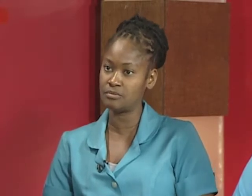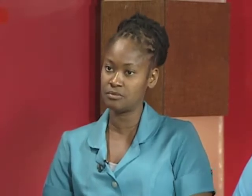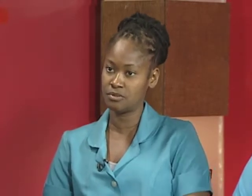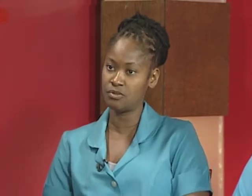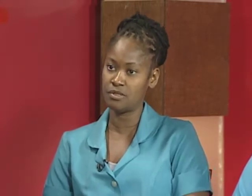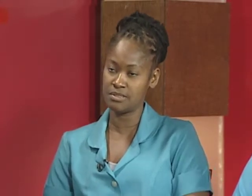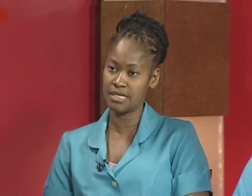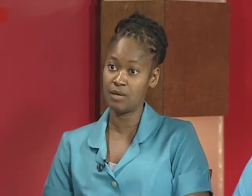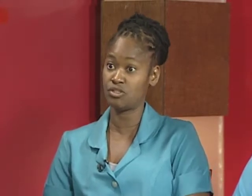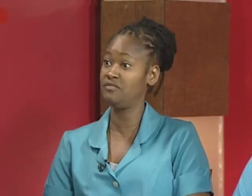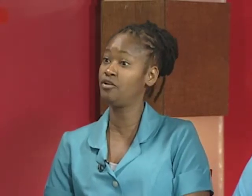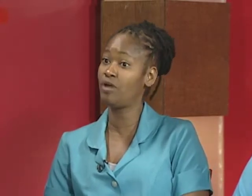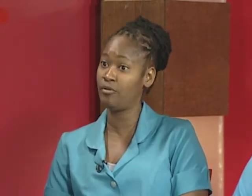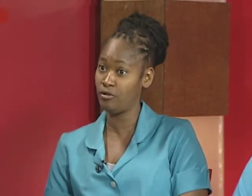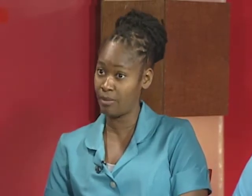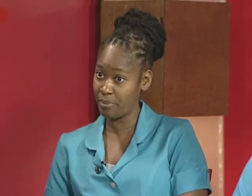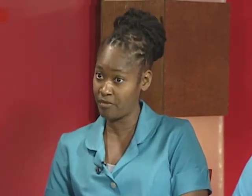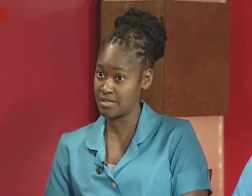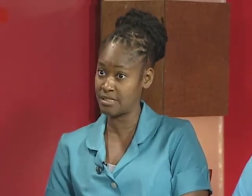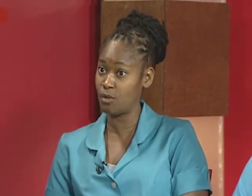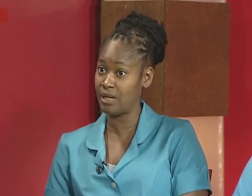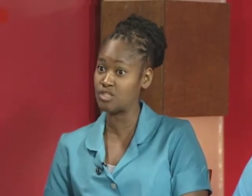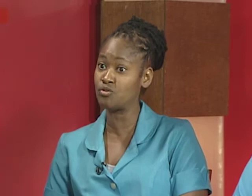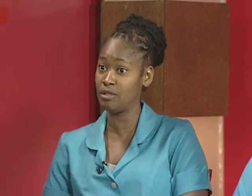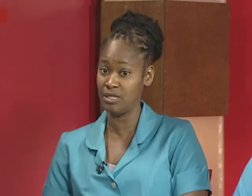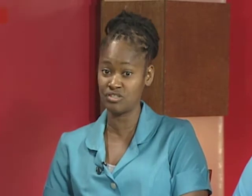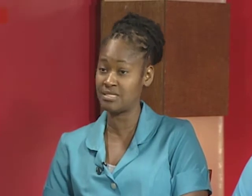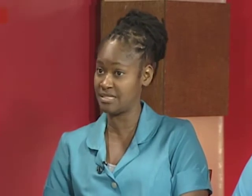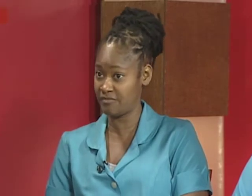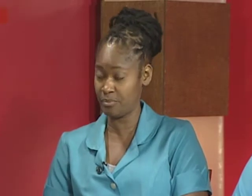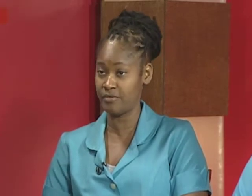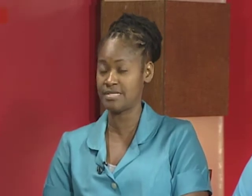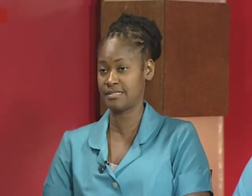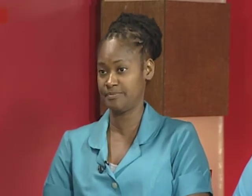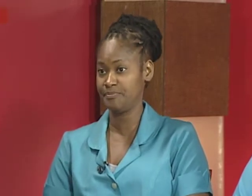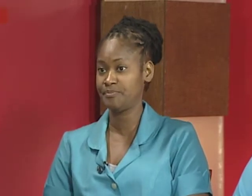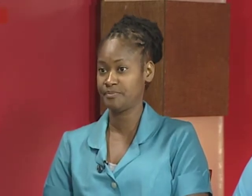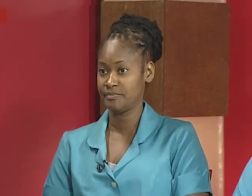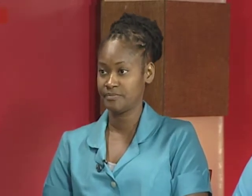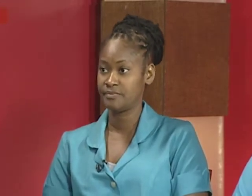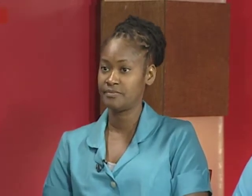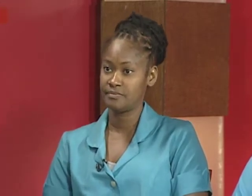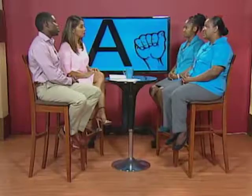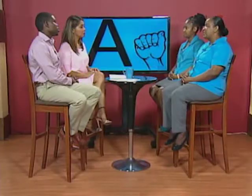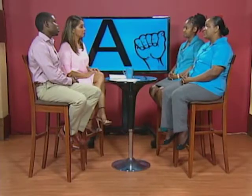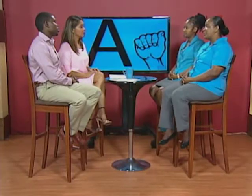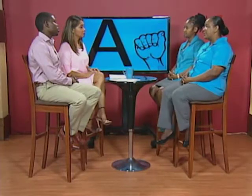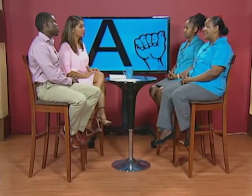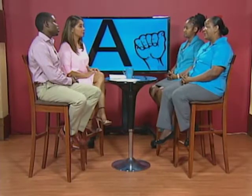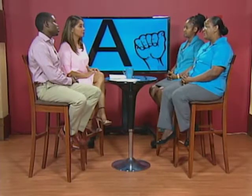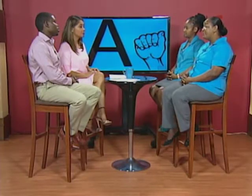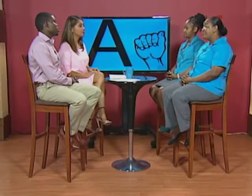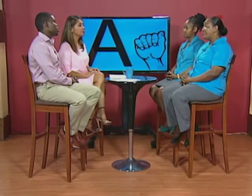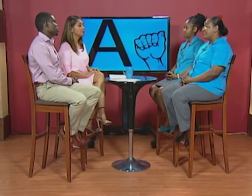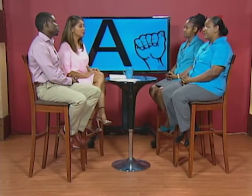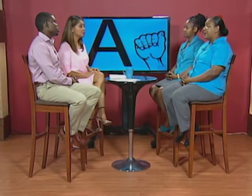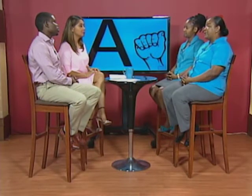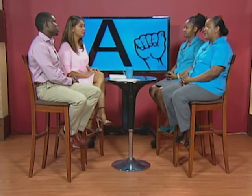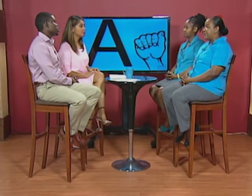to learn the sign language even the grand the they're the one that show the interest instead of the parents believe that the counselor also came and they